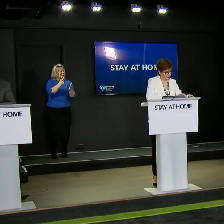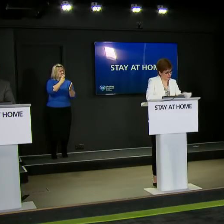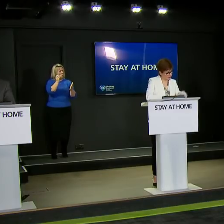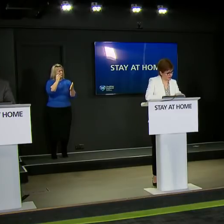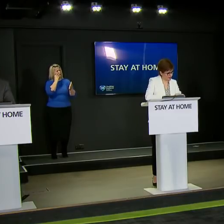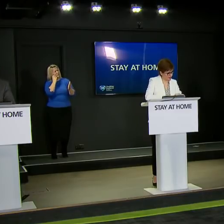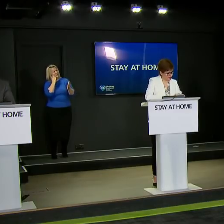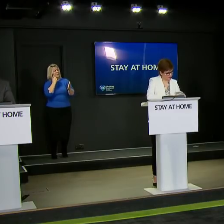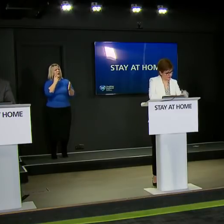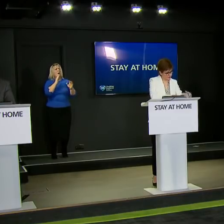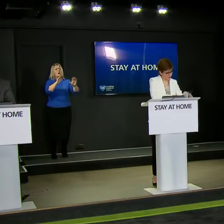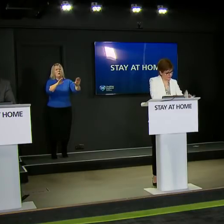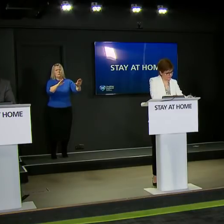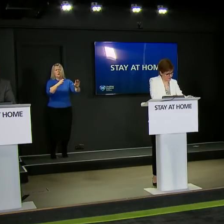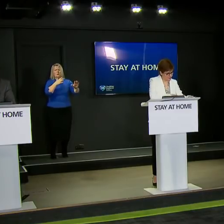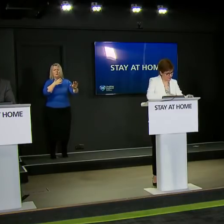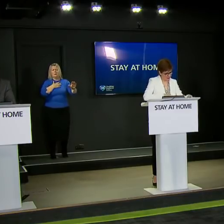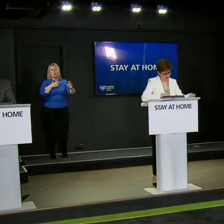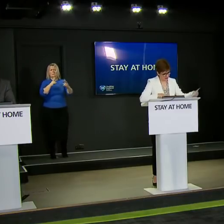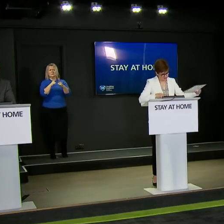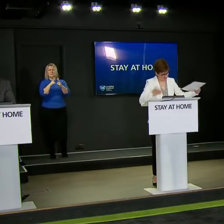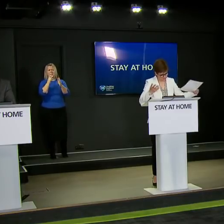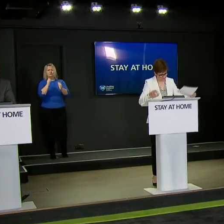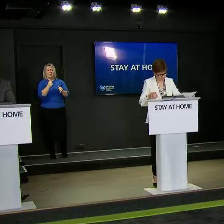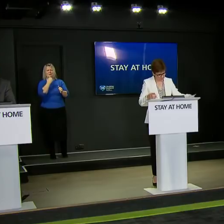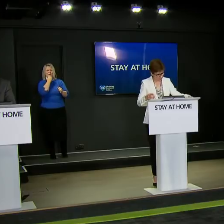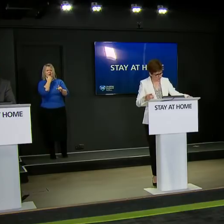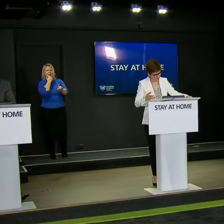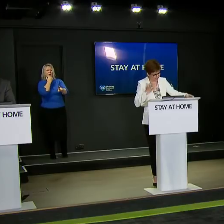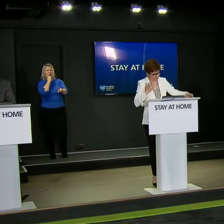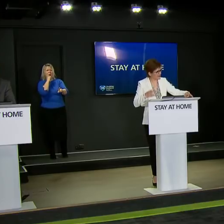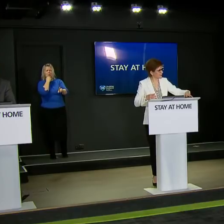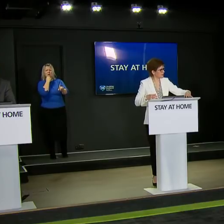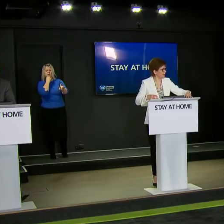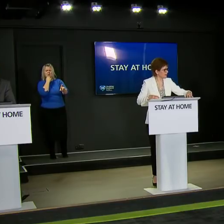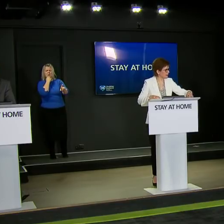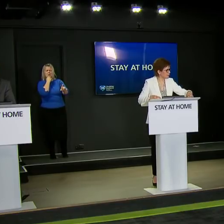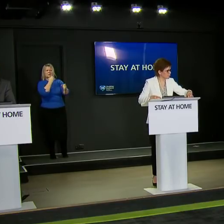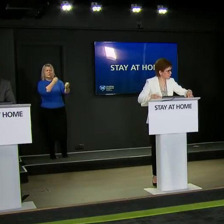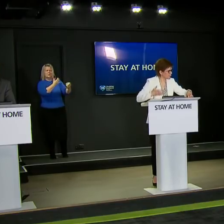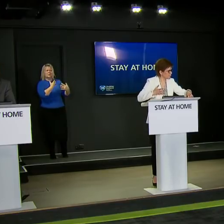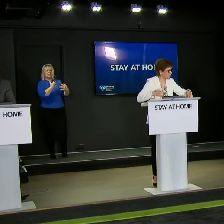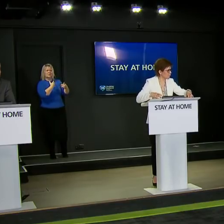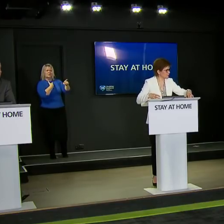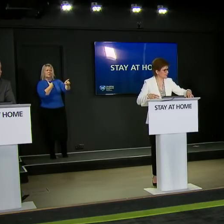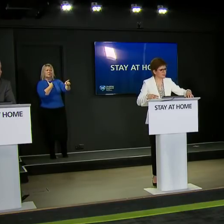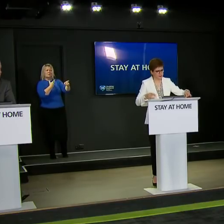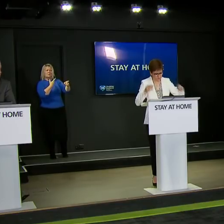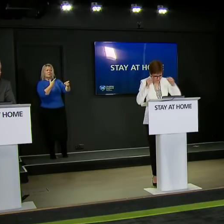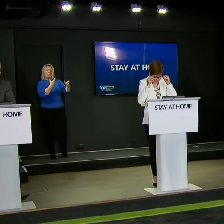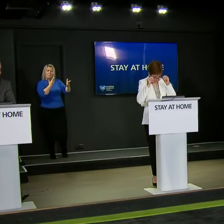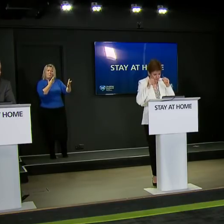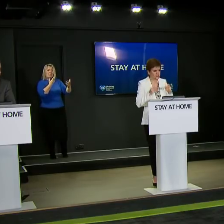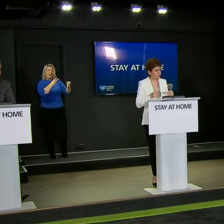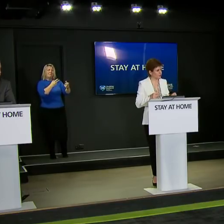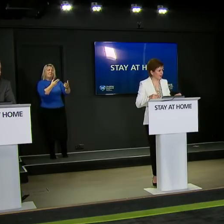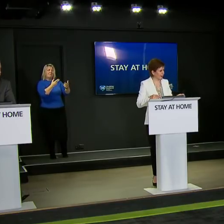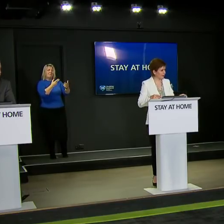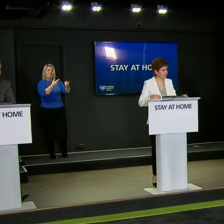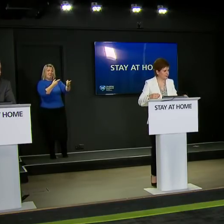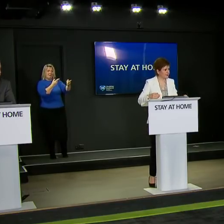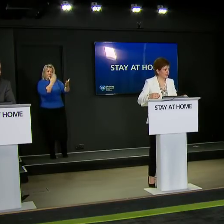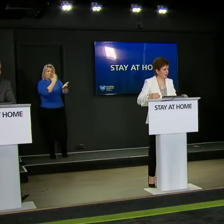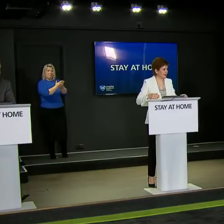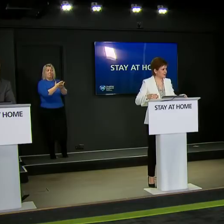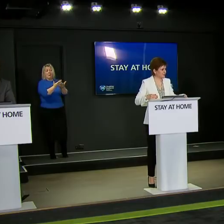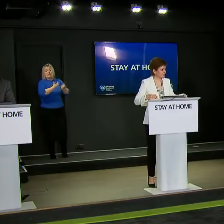double check the figures and you know I take your word for what you're saying there just to double check